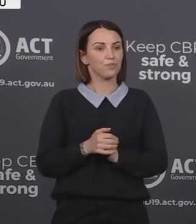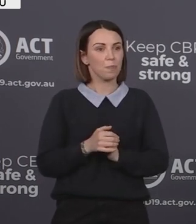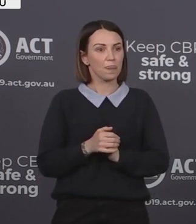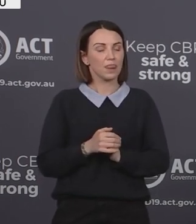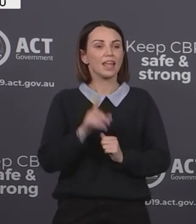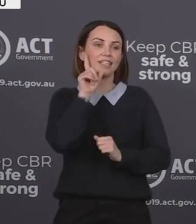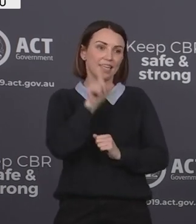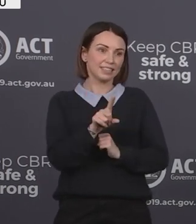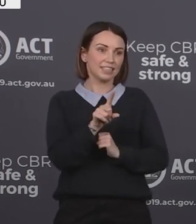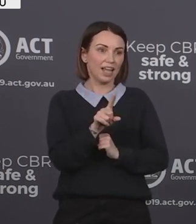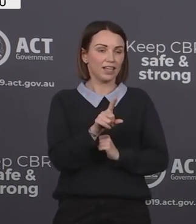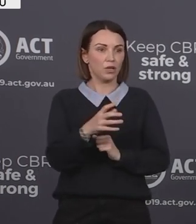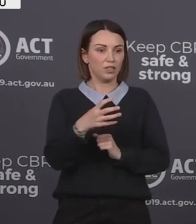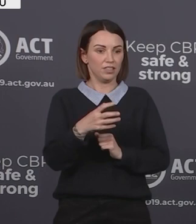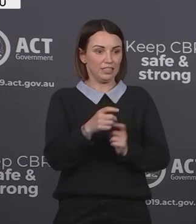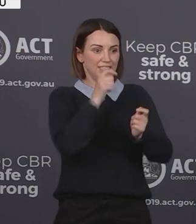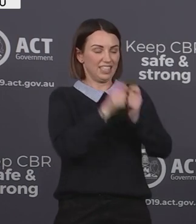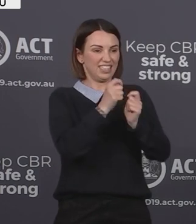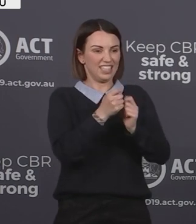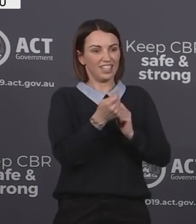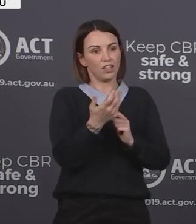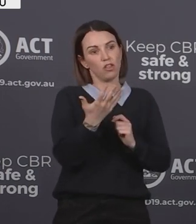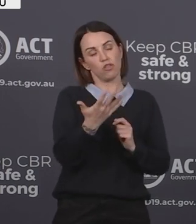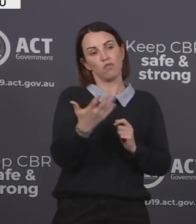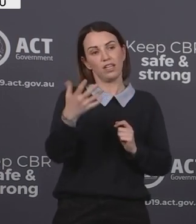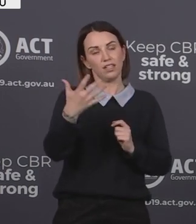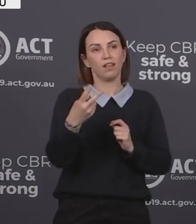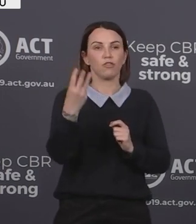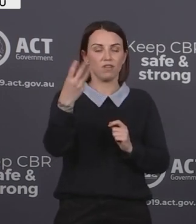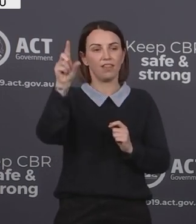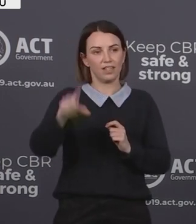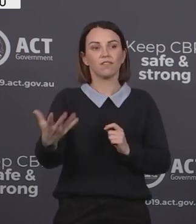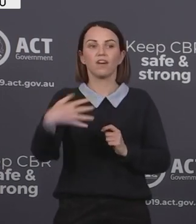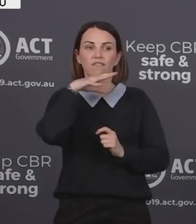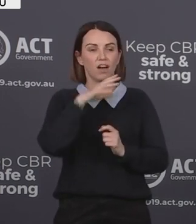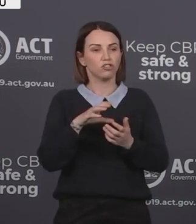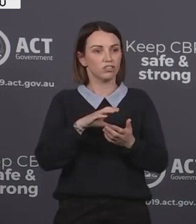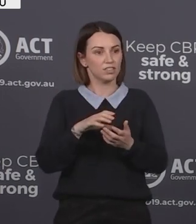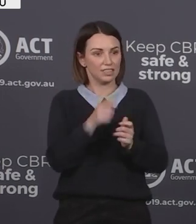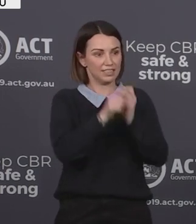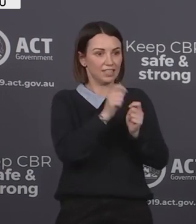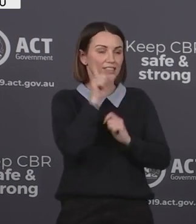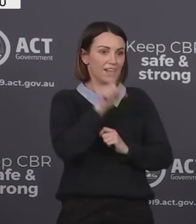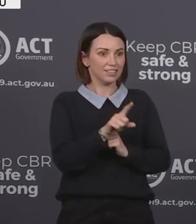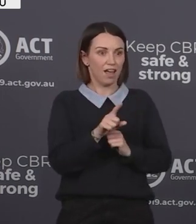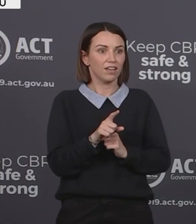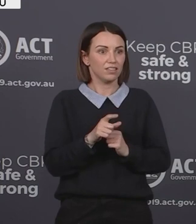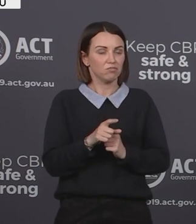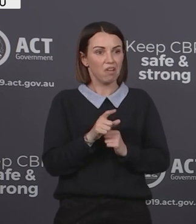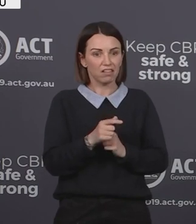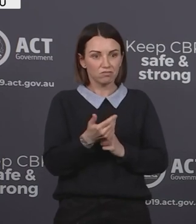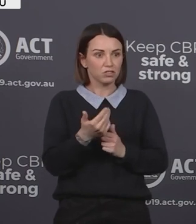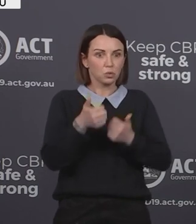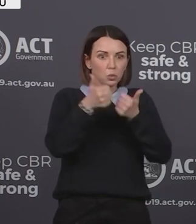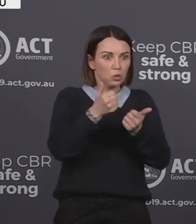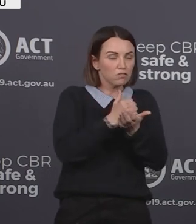Yesterday, there were more than three and a half thousand tests conducted. So again, a good number. And again, a reminder